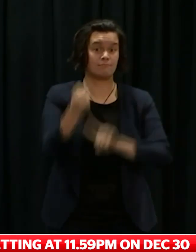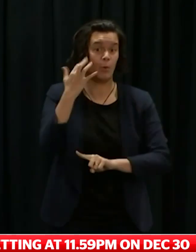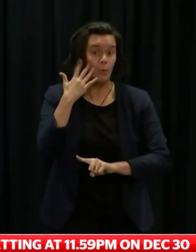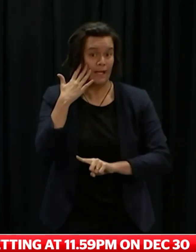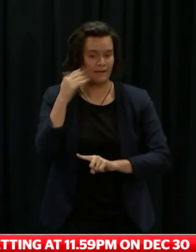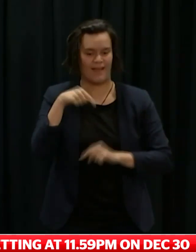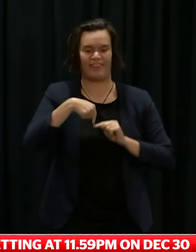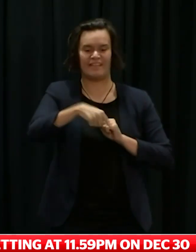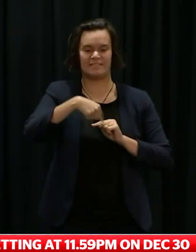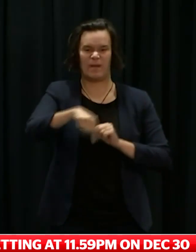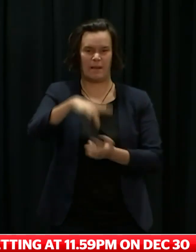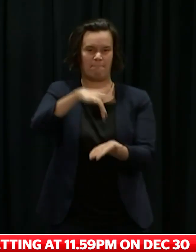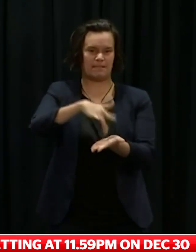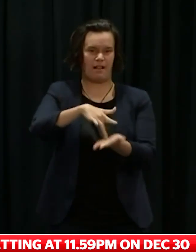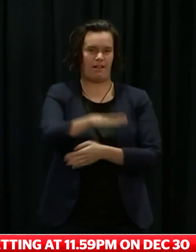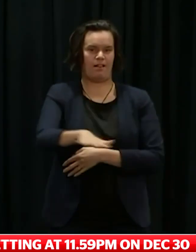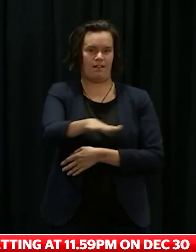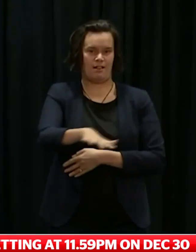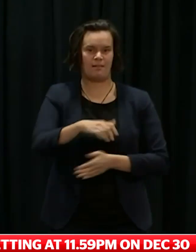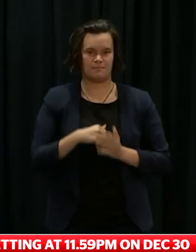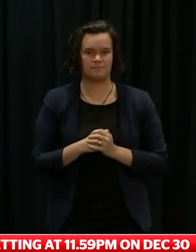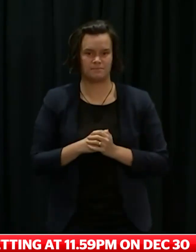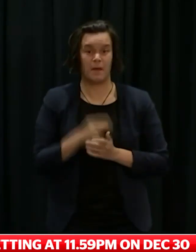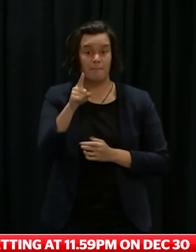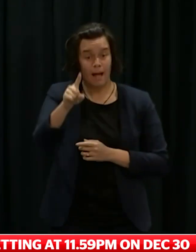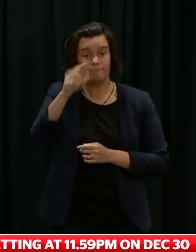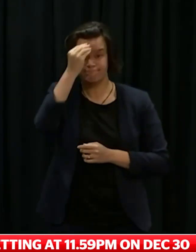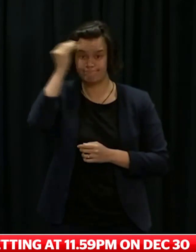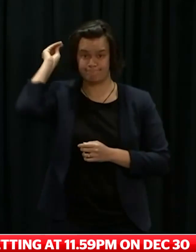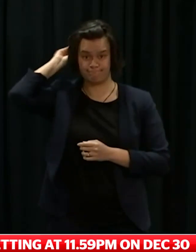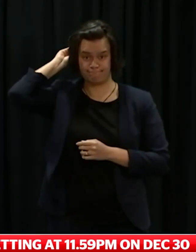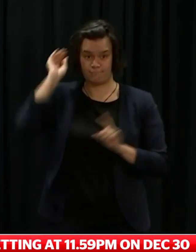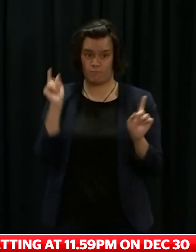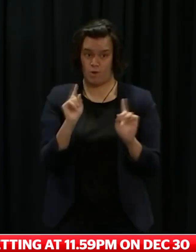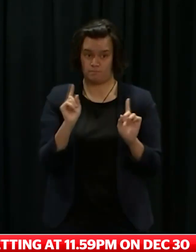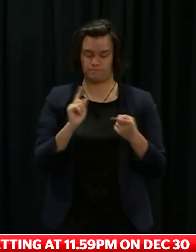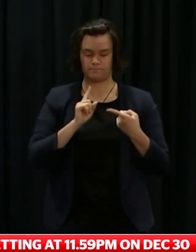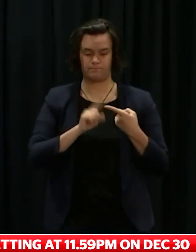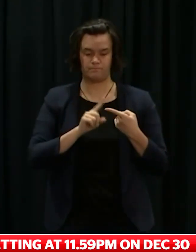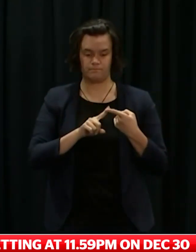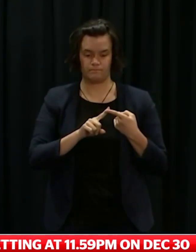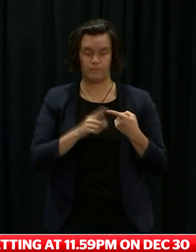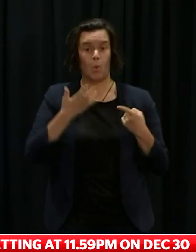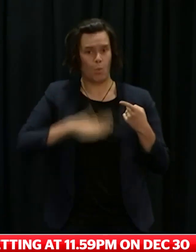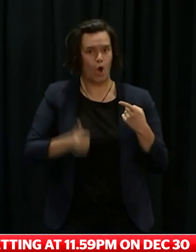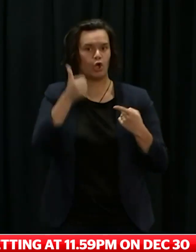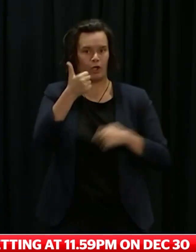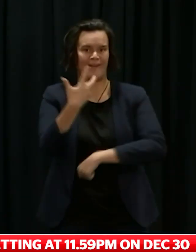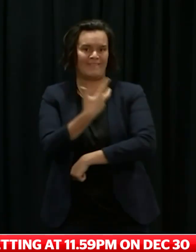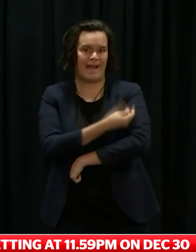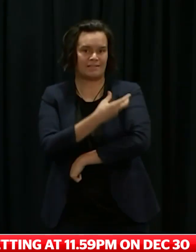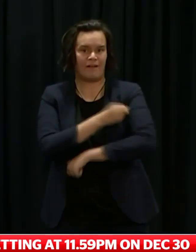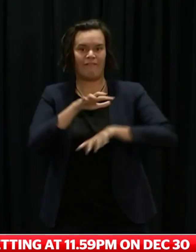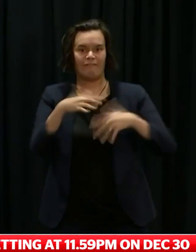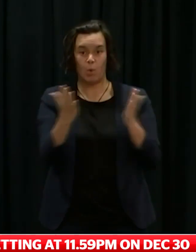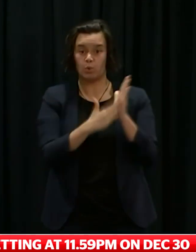But there are other factors we must also keep in mind. Firstly, that we have long said we want to see good vaccination levels across all parts